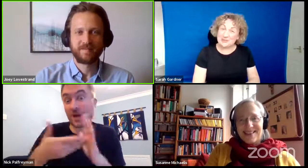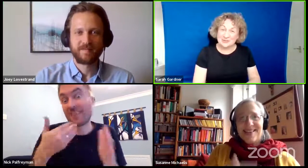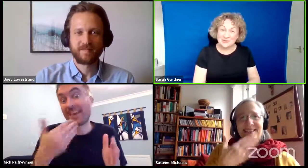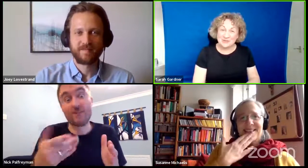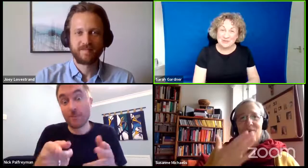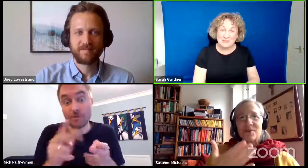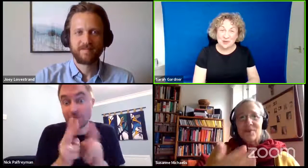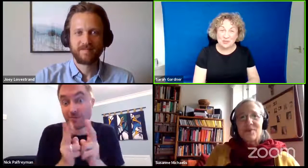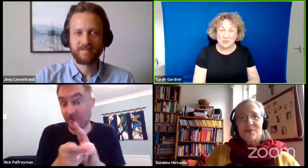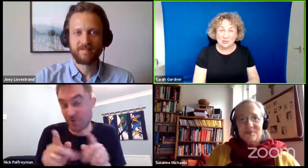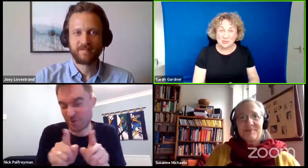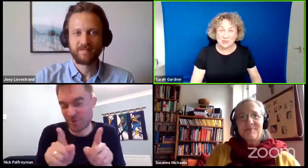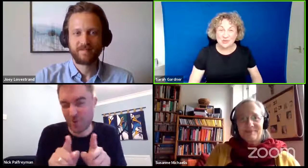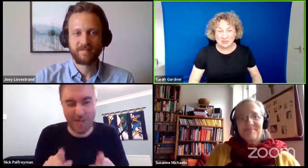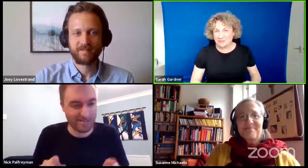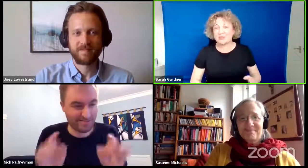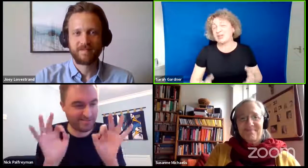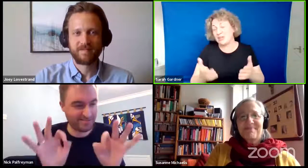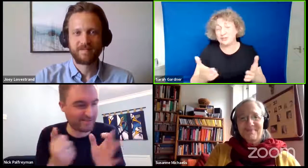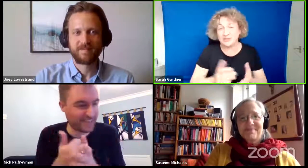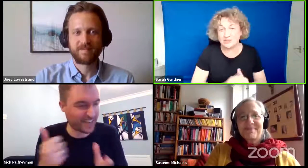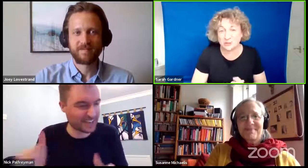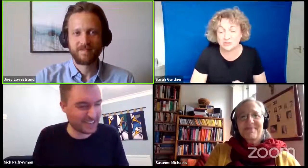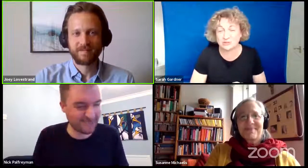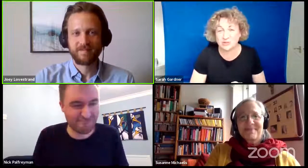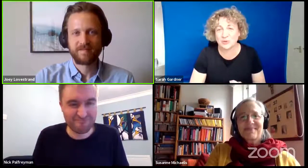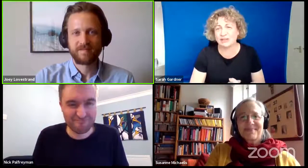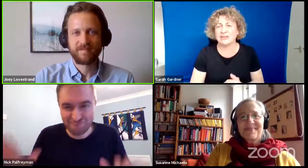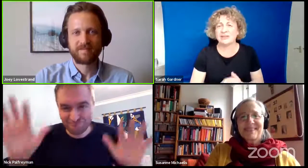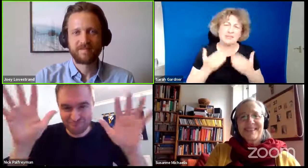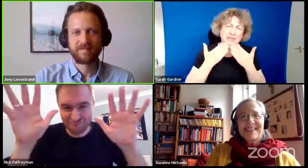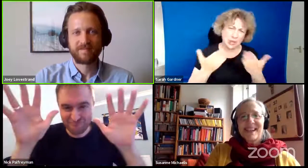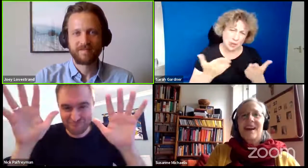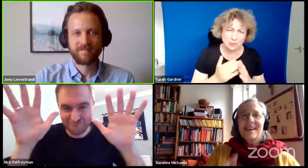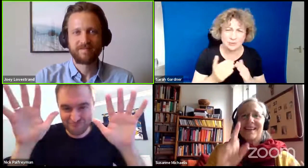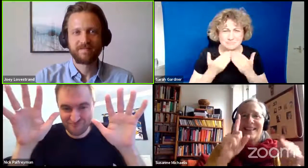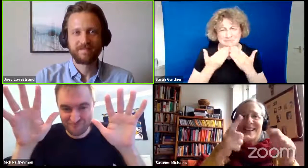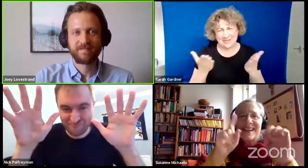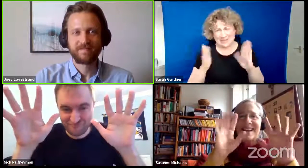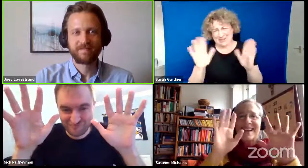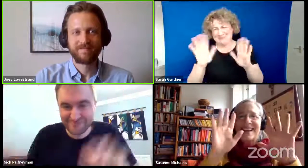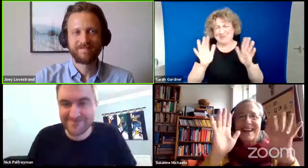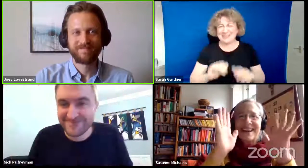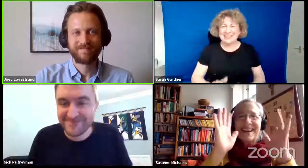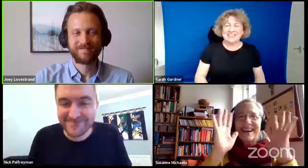Thank you. Thanks very much. I just want to add a thank you to the interpreter as well. Thank you.